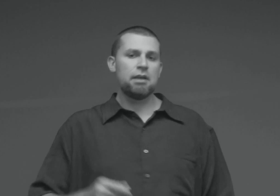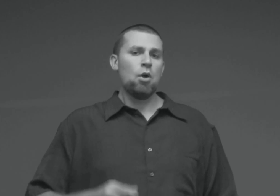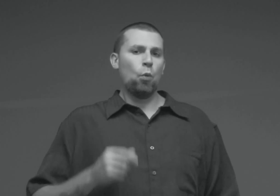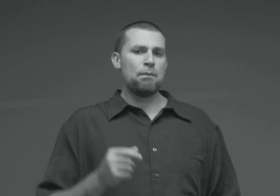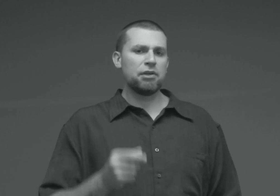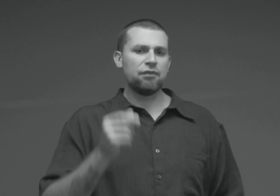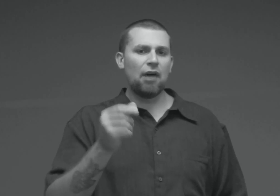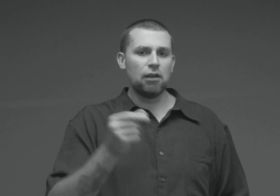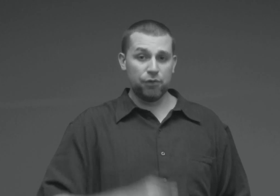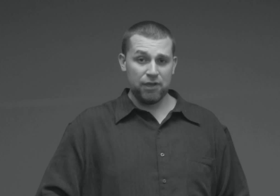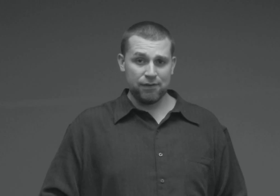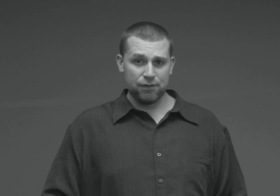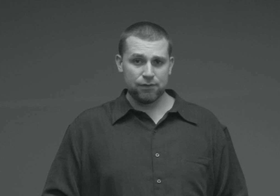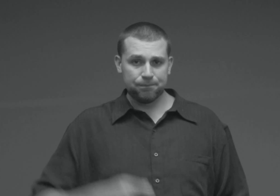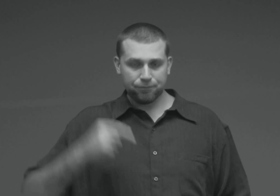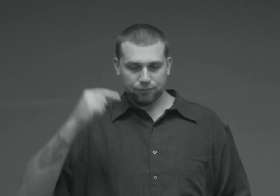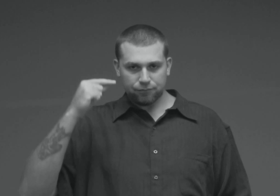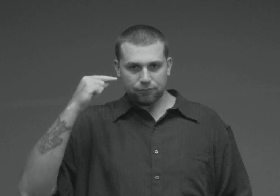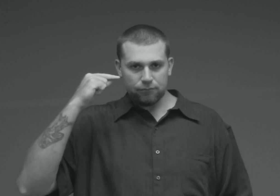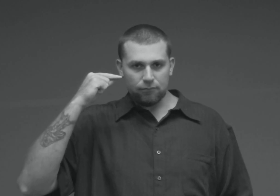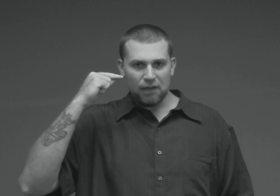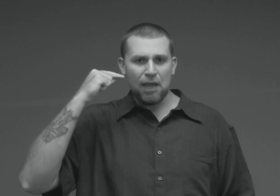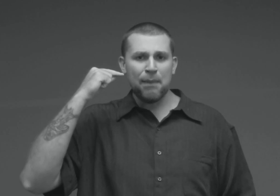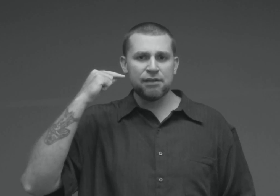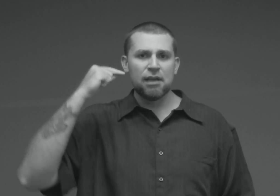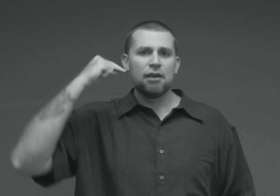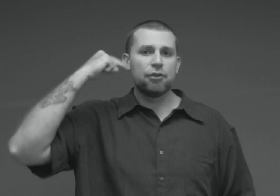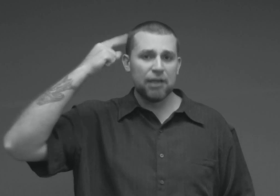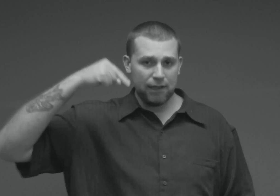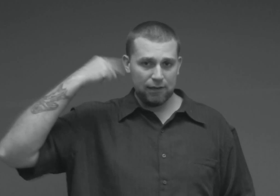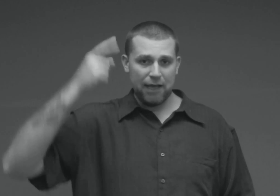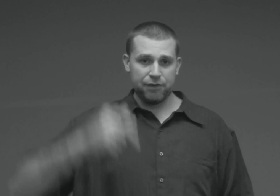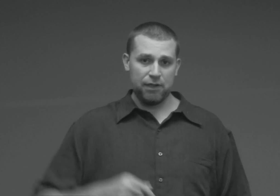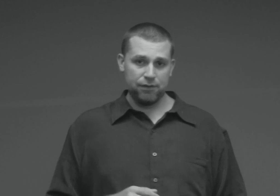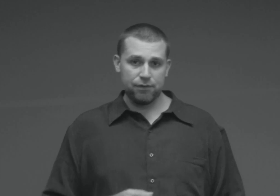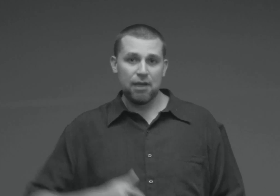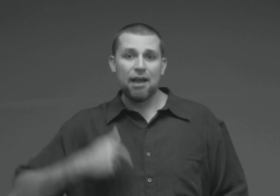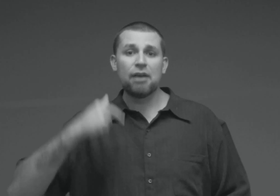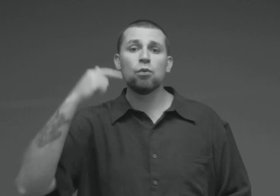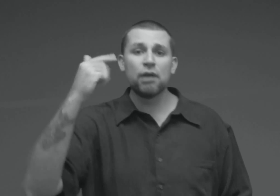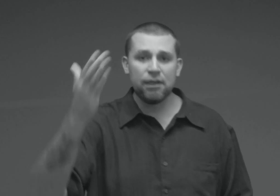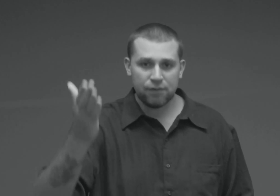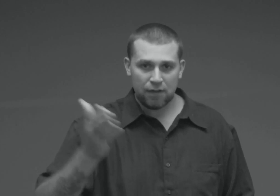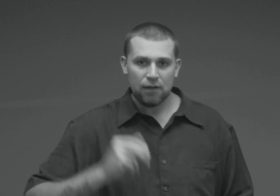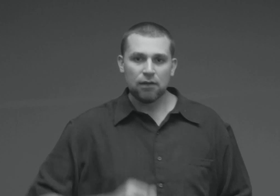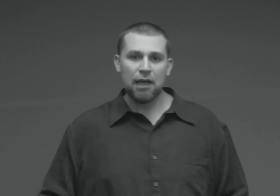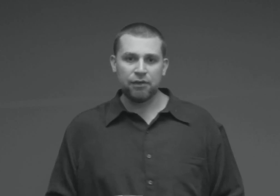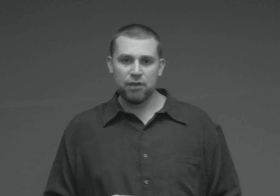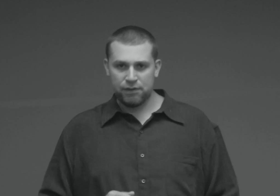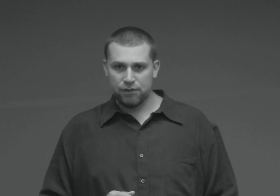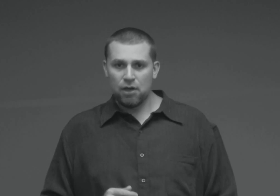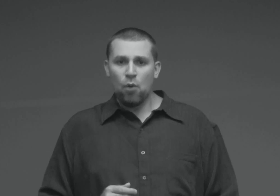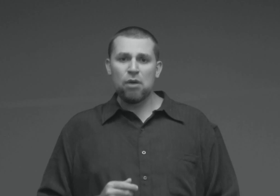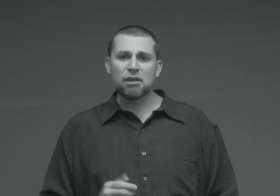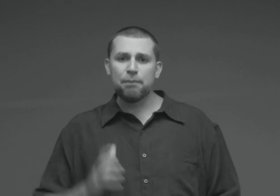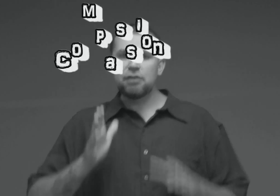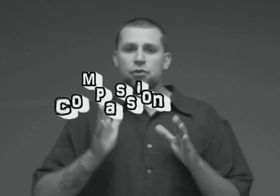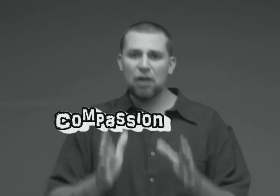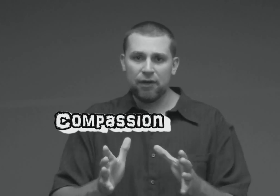see, we must follow Jesus. That means thinking like Jesus, and reasoning like Jesus. We must be driven,